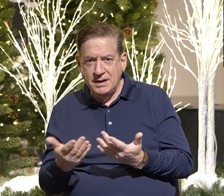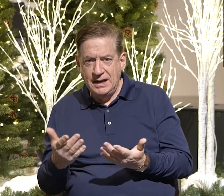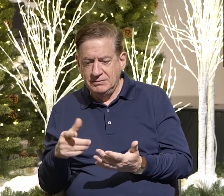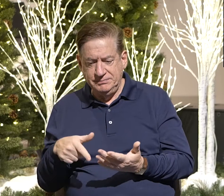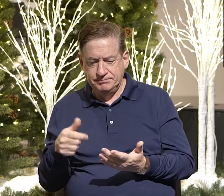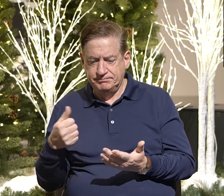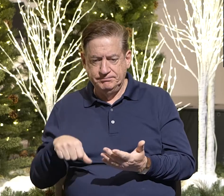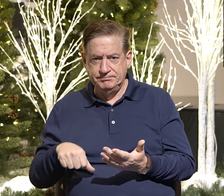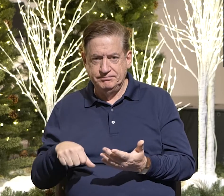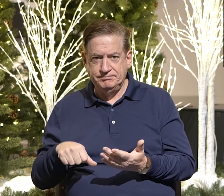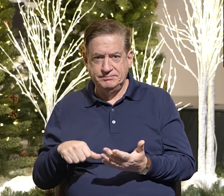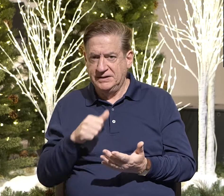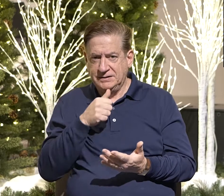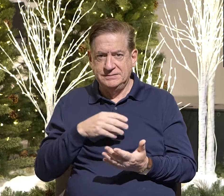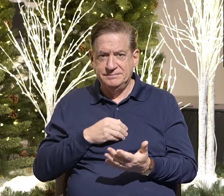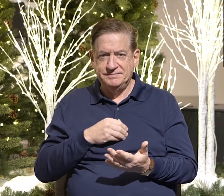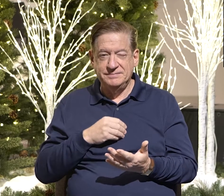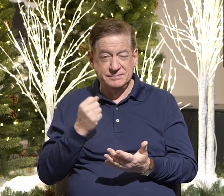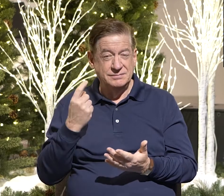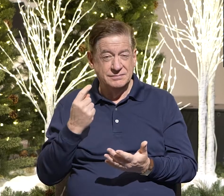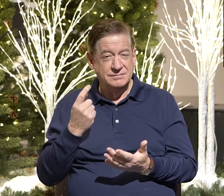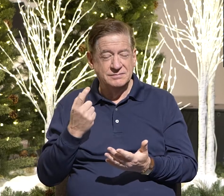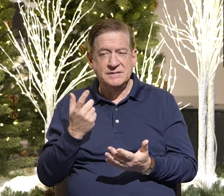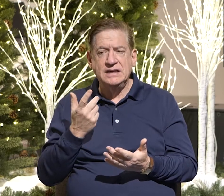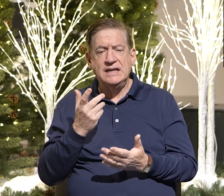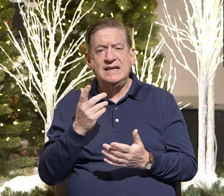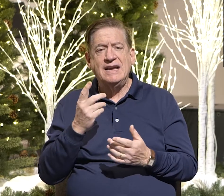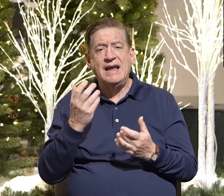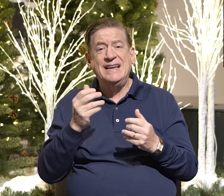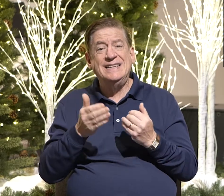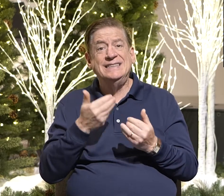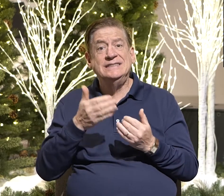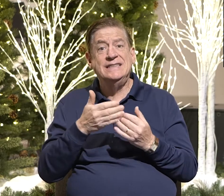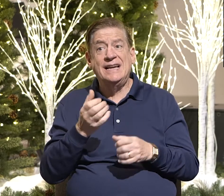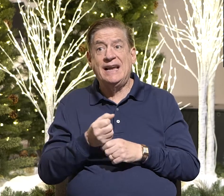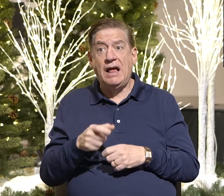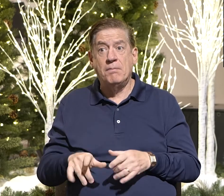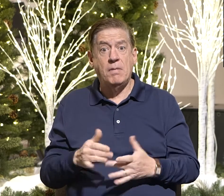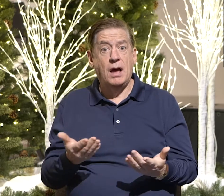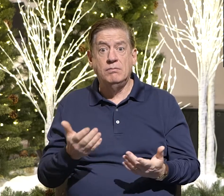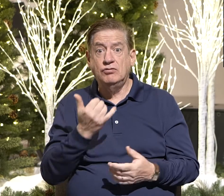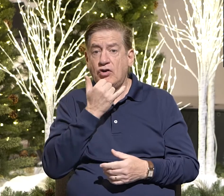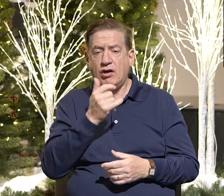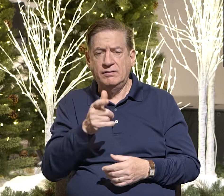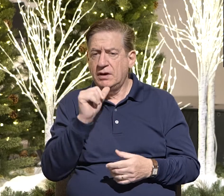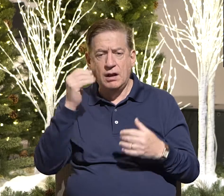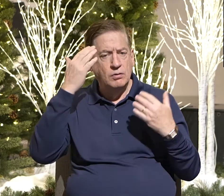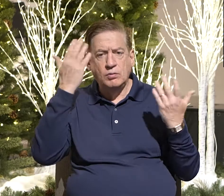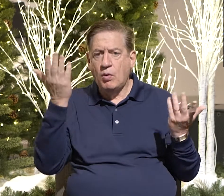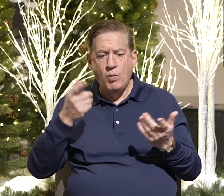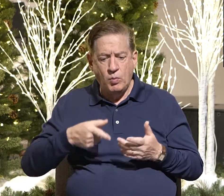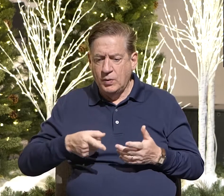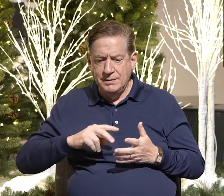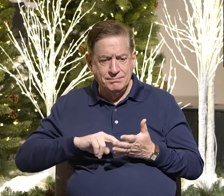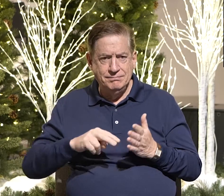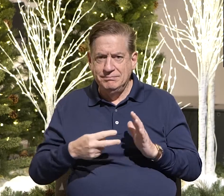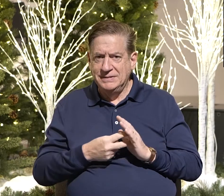They just don't know what it says. The easiest way to get parts of the Bible wrong is to not know what it says to begin with.